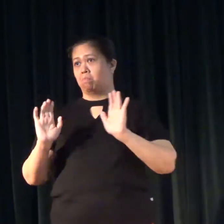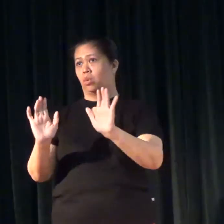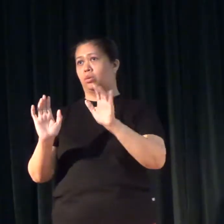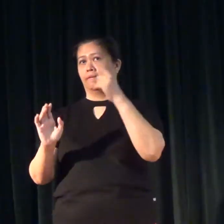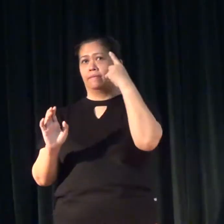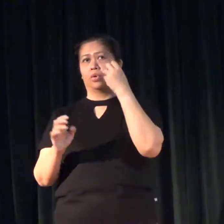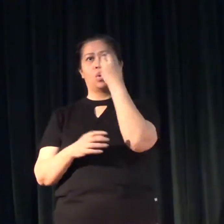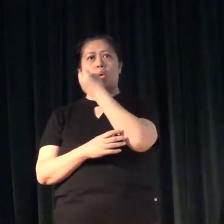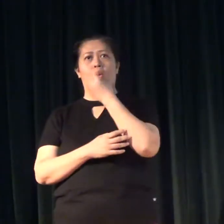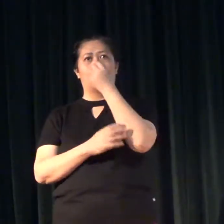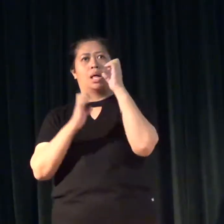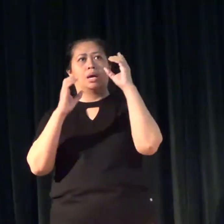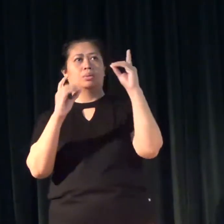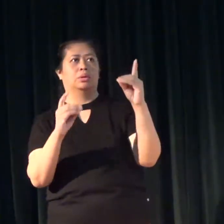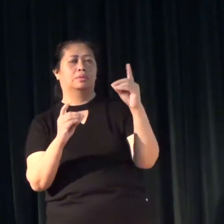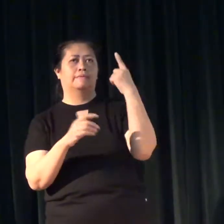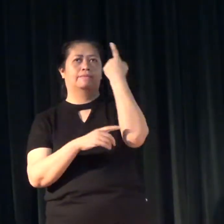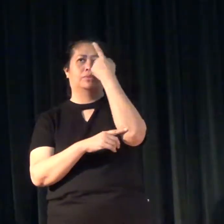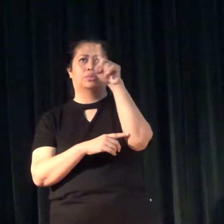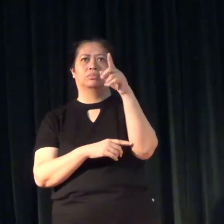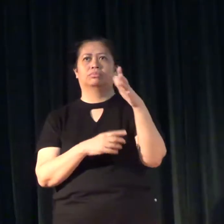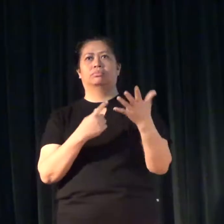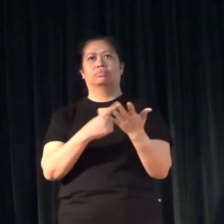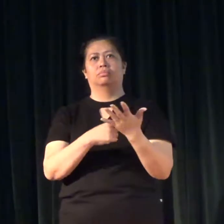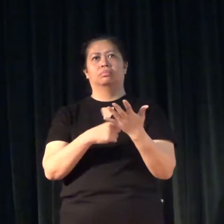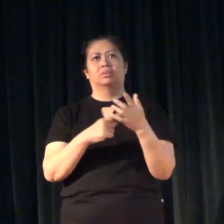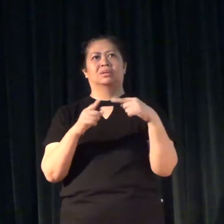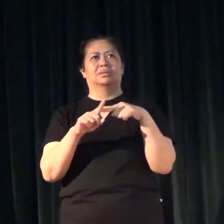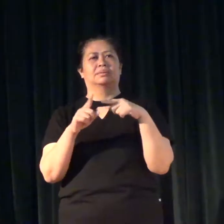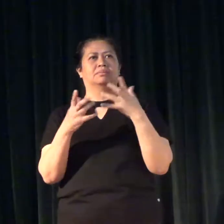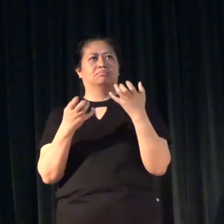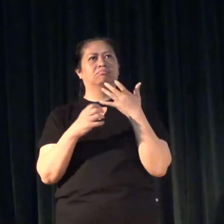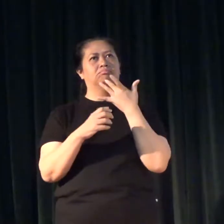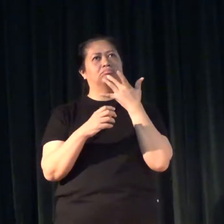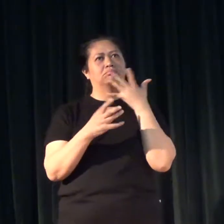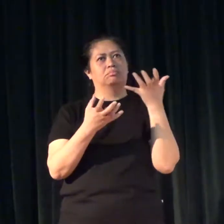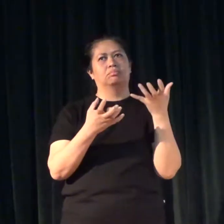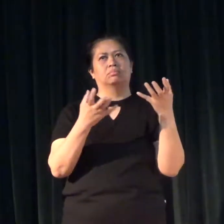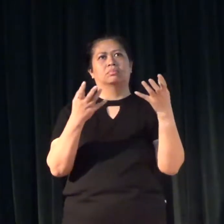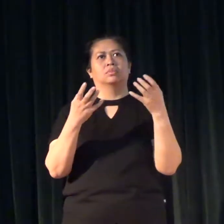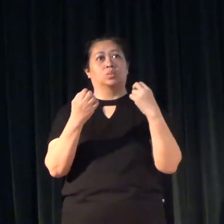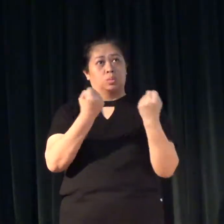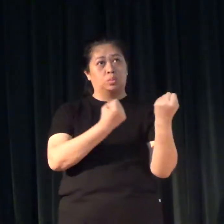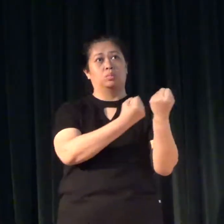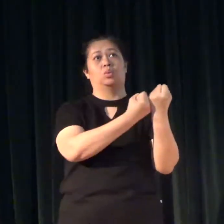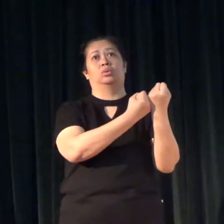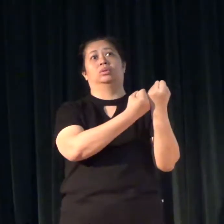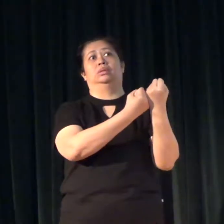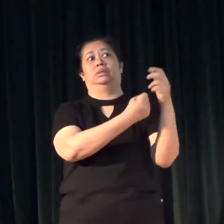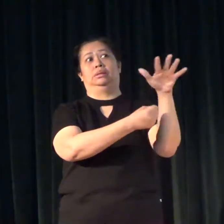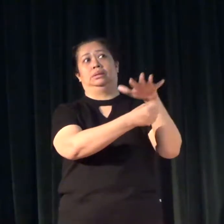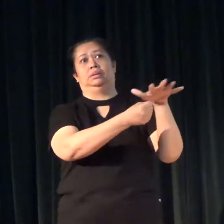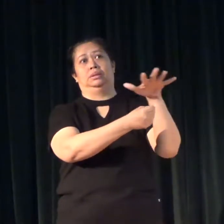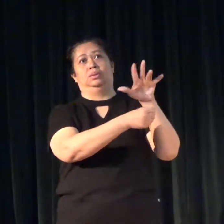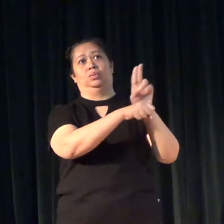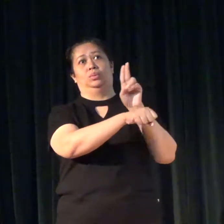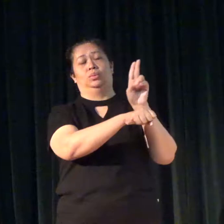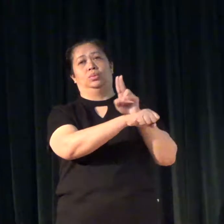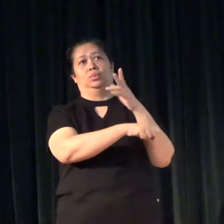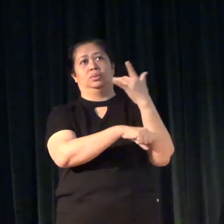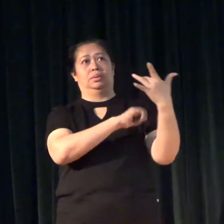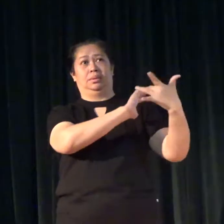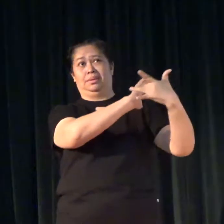oral education, for those who are in favor and who support the use of